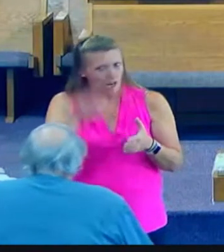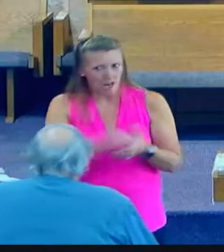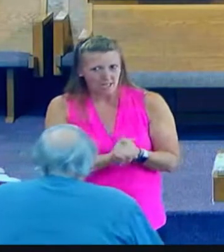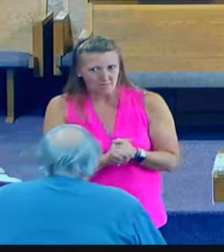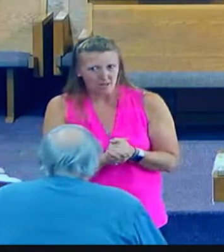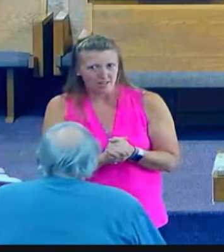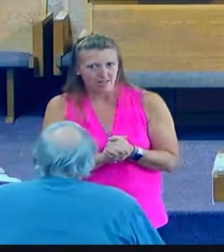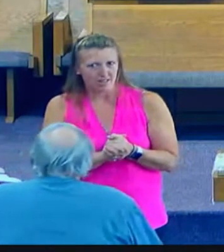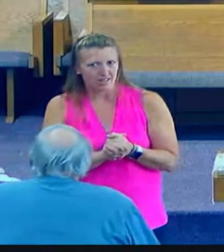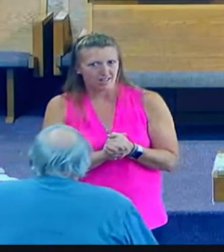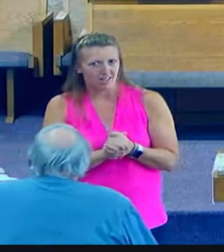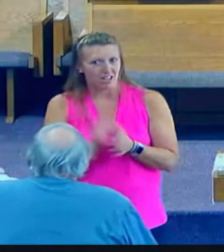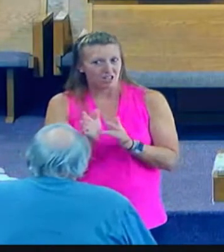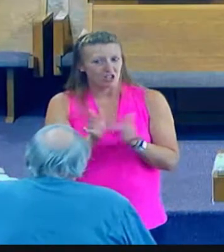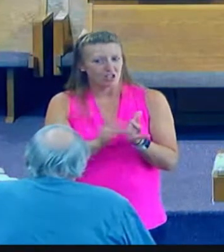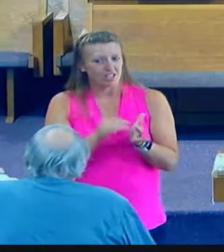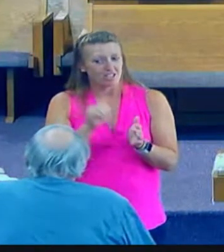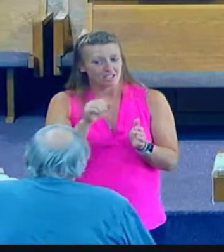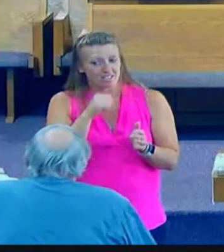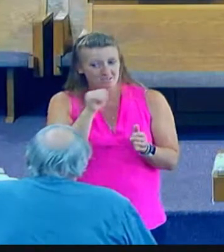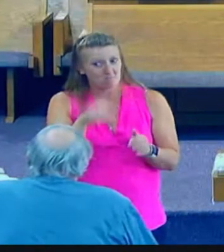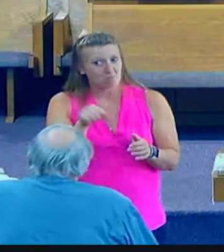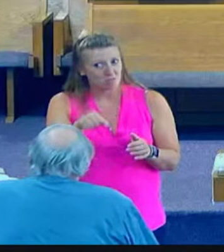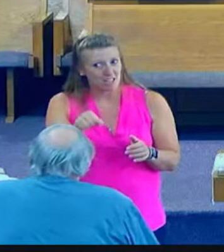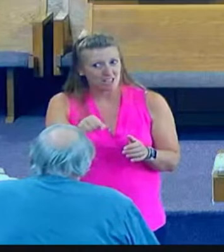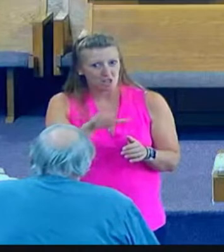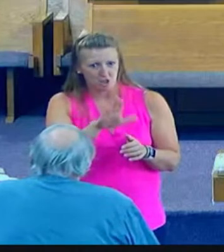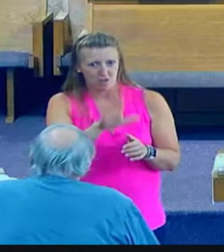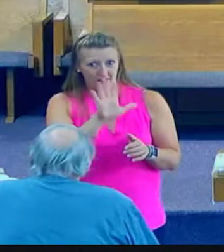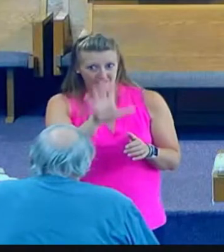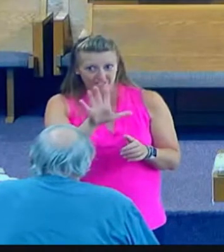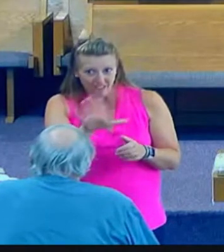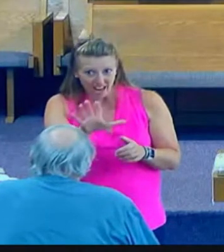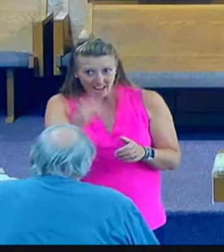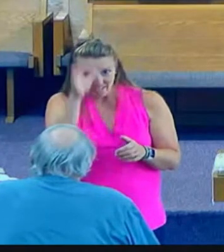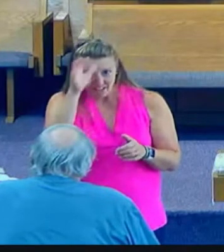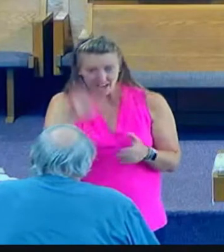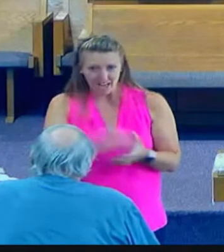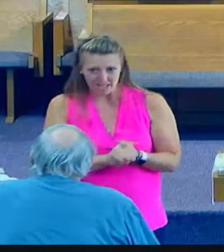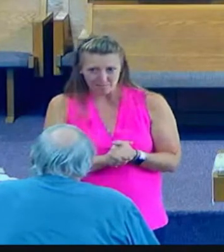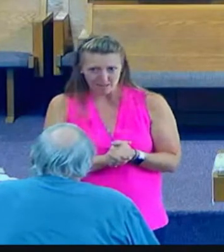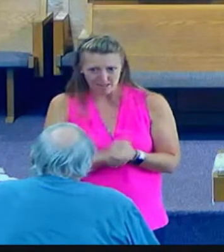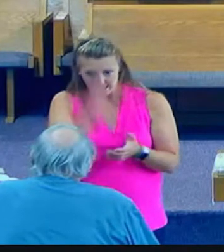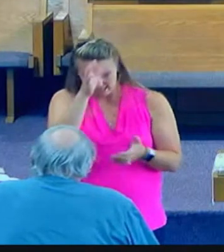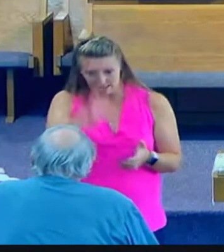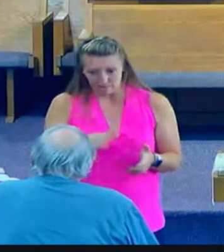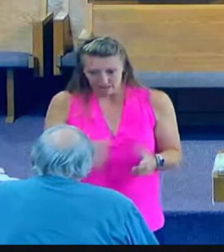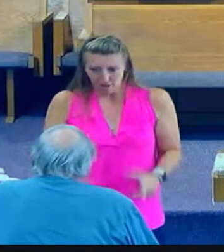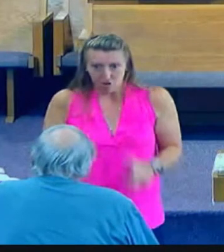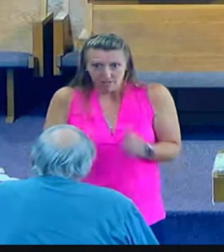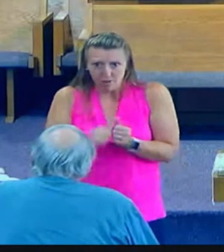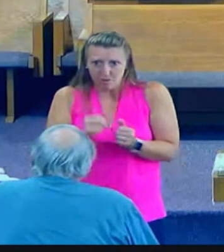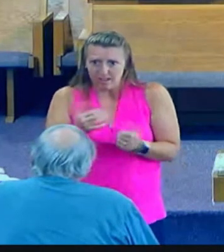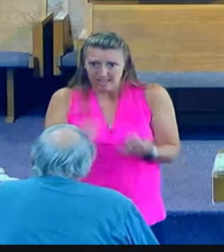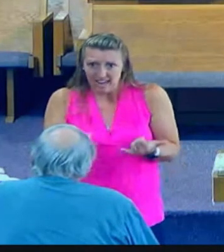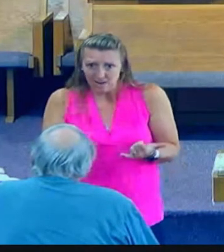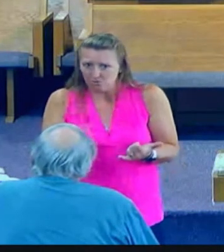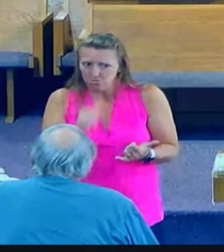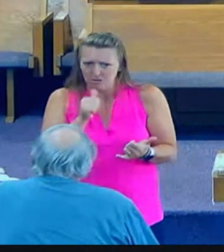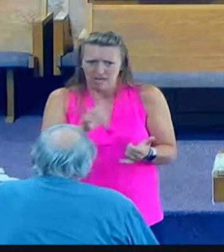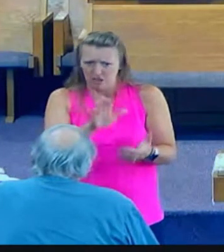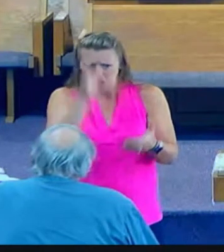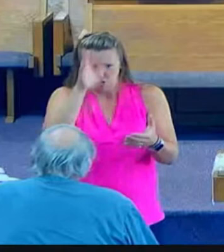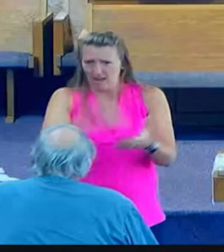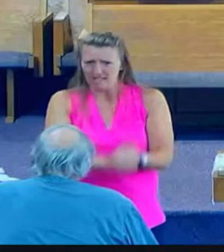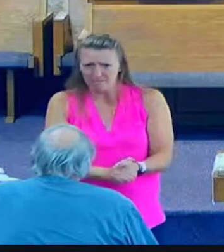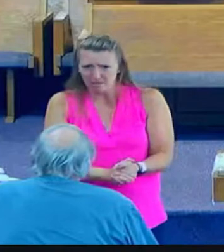Jesus said, well, you've well said you have no husband. You've had five husbands, and the man you're living with now you're not married to. He's not your husband.